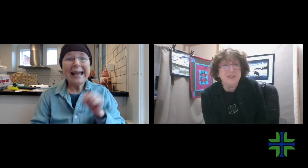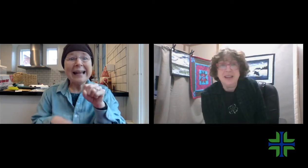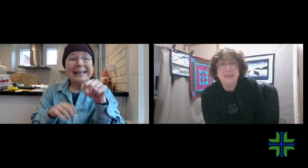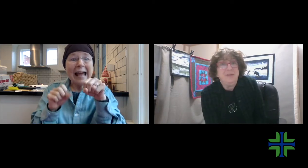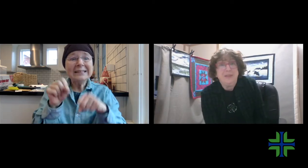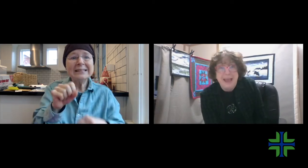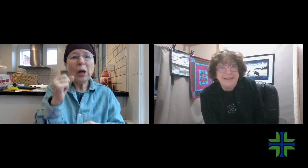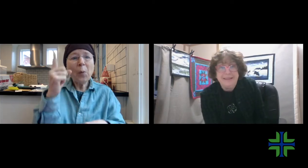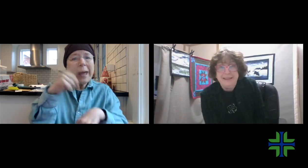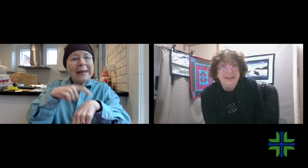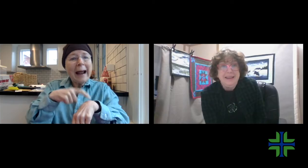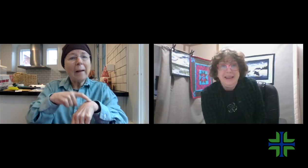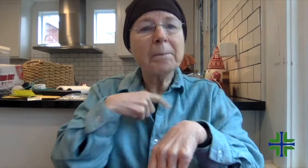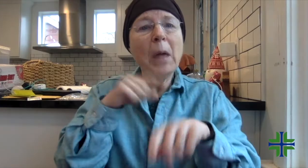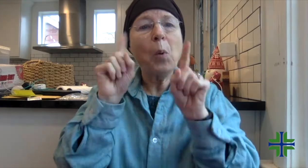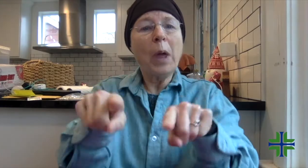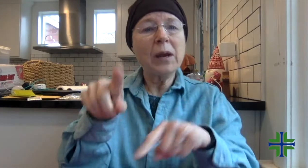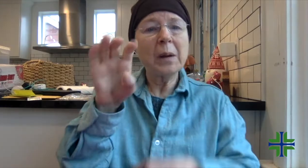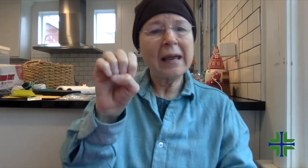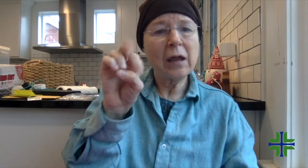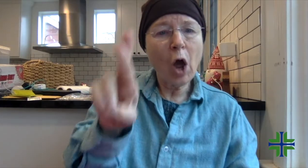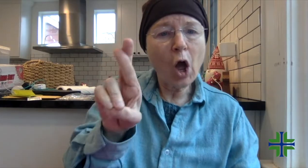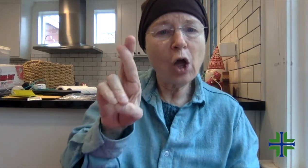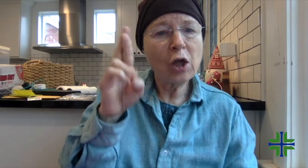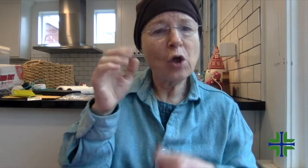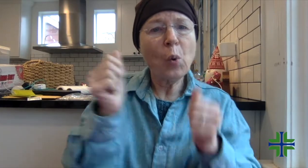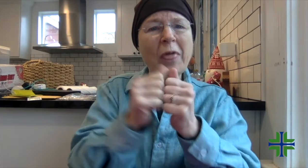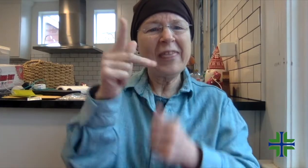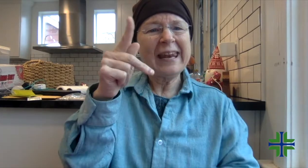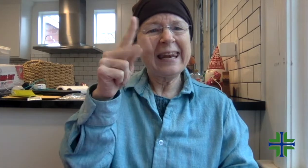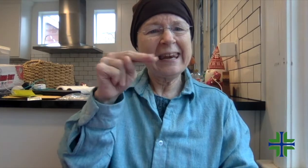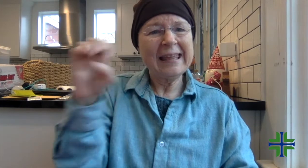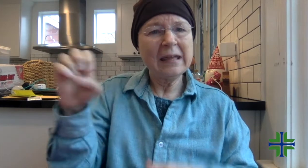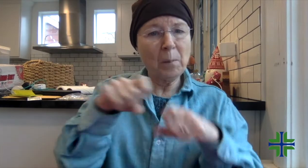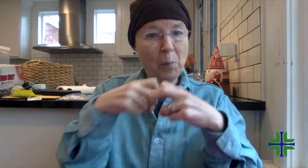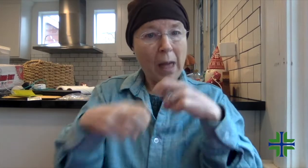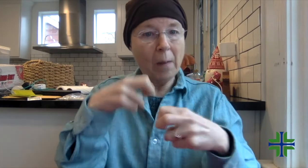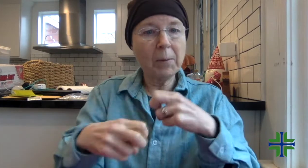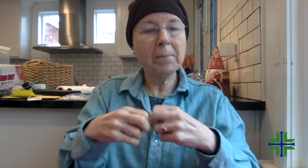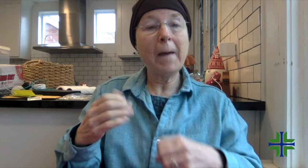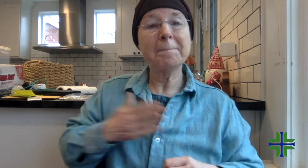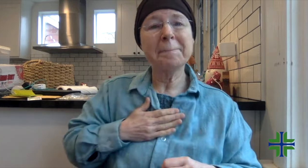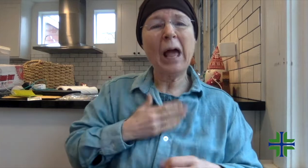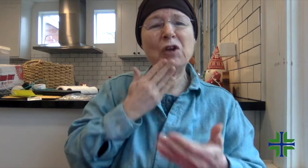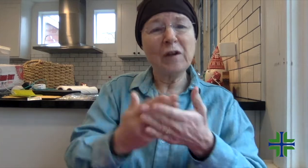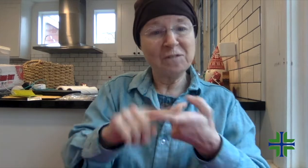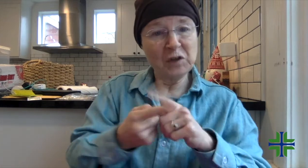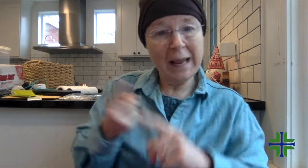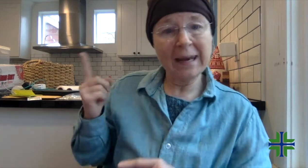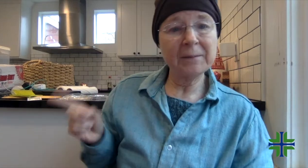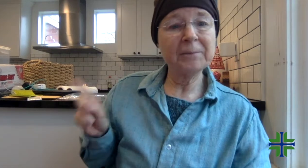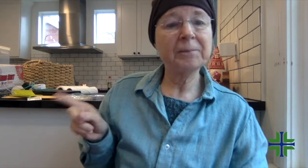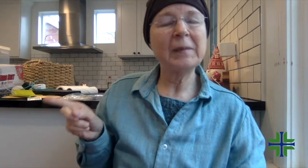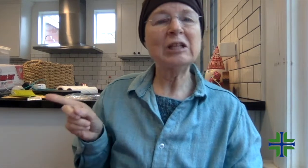And Christine is like, yes. One time I went to the ER with an issue with my knee.